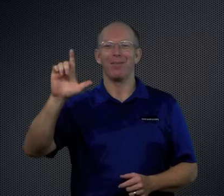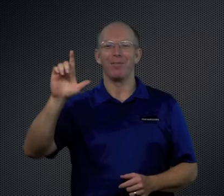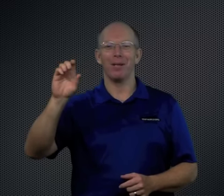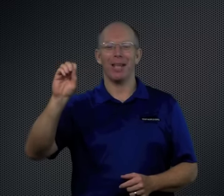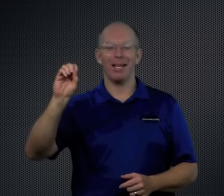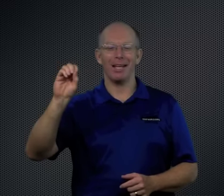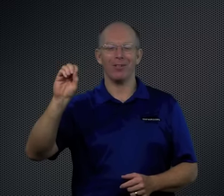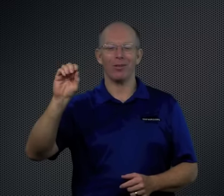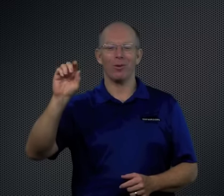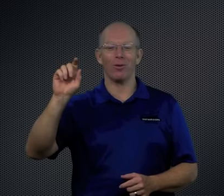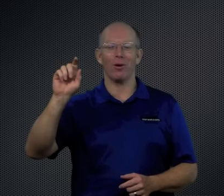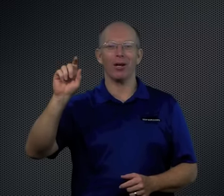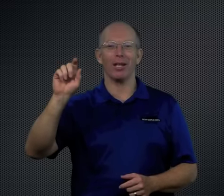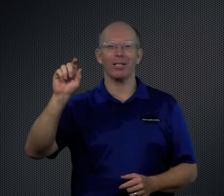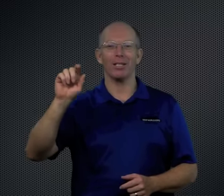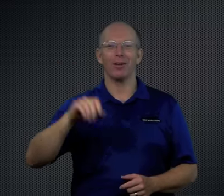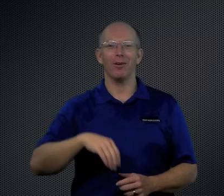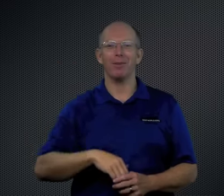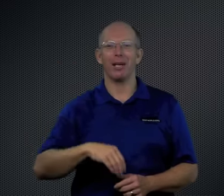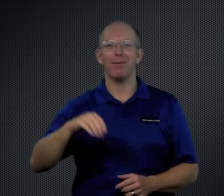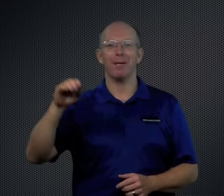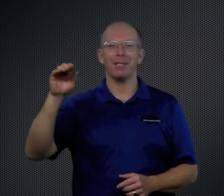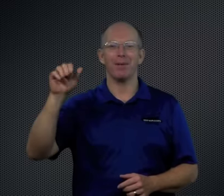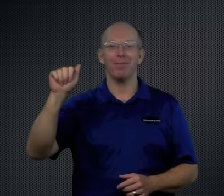But that tells you what the word is. Oops, I got messed up.